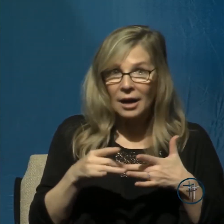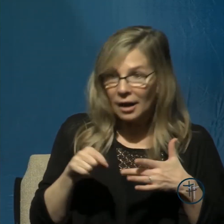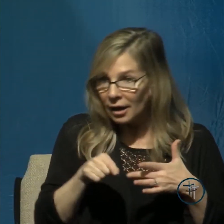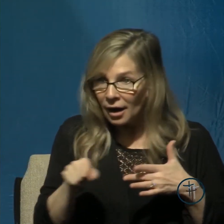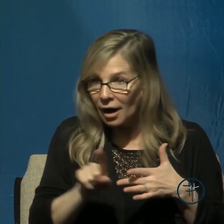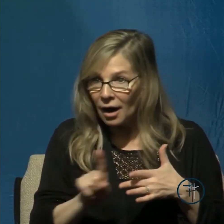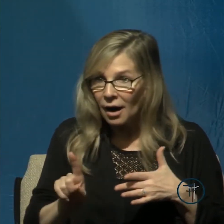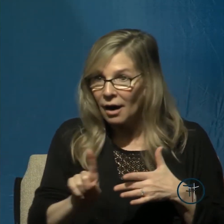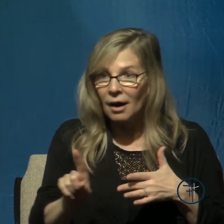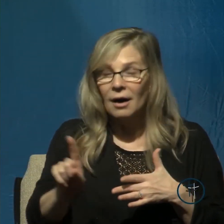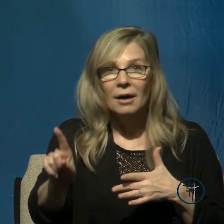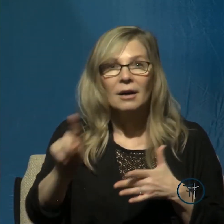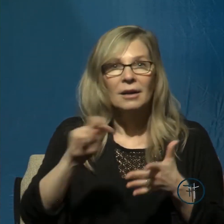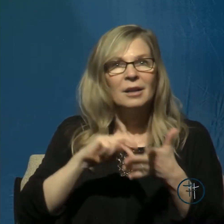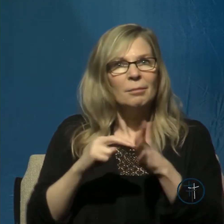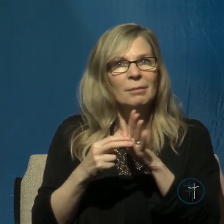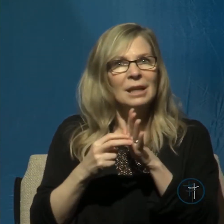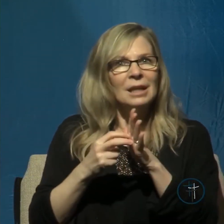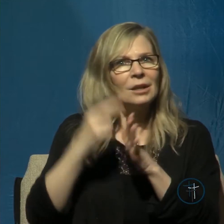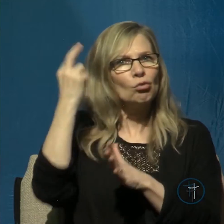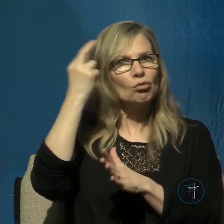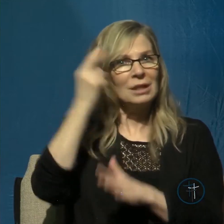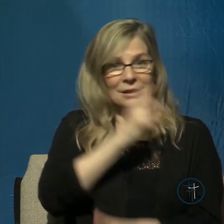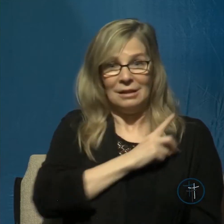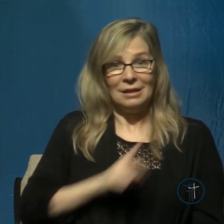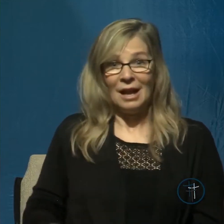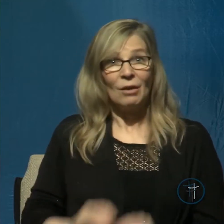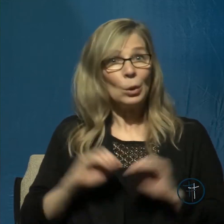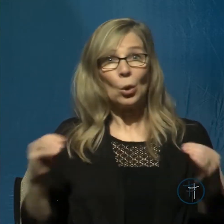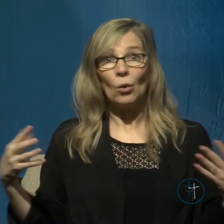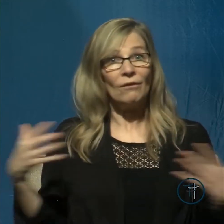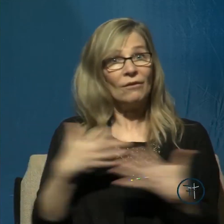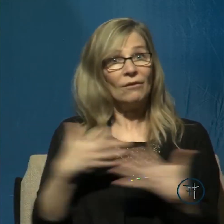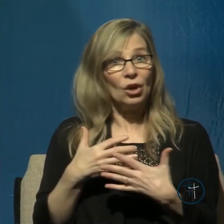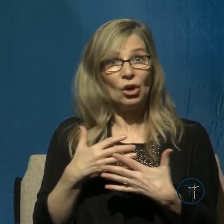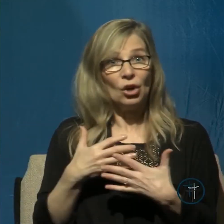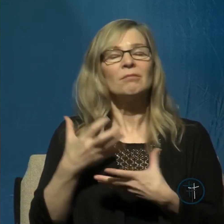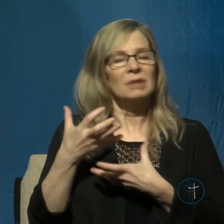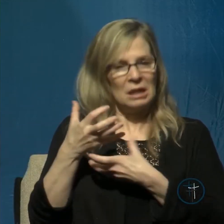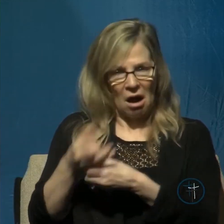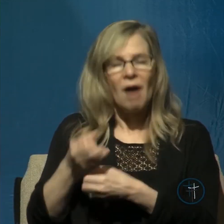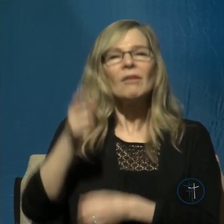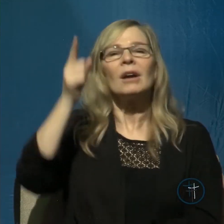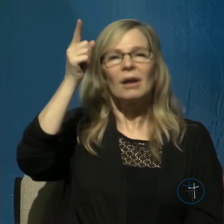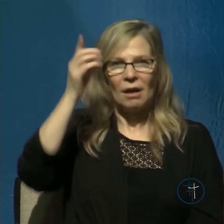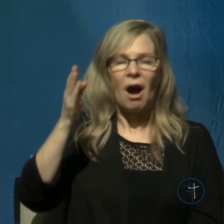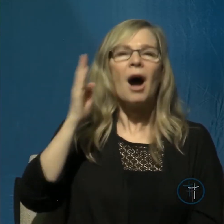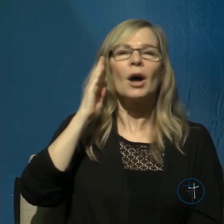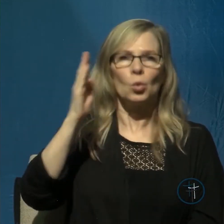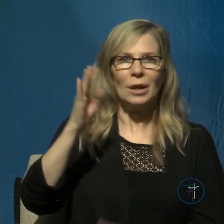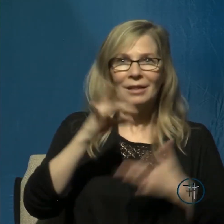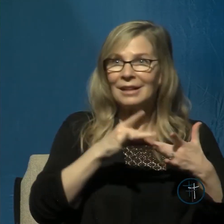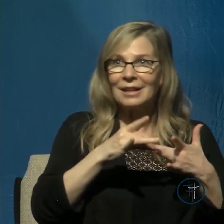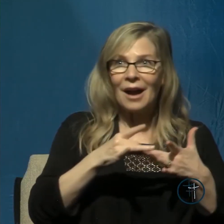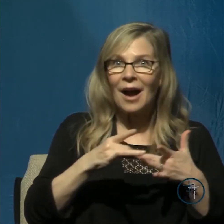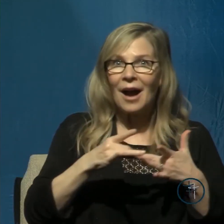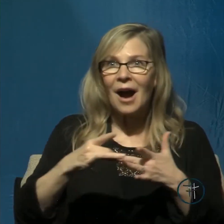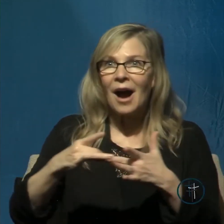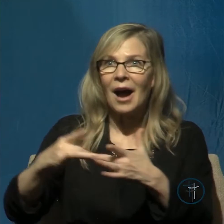That is to say, the reason David has no fear is because he's confident that God will guide him to victory over